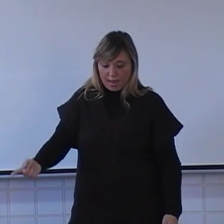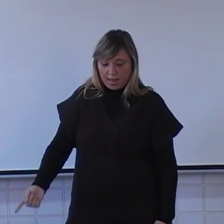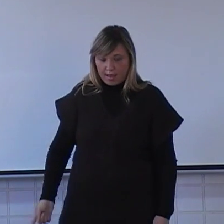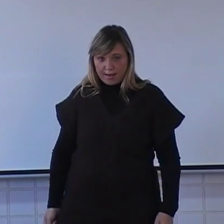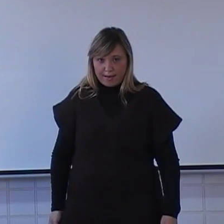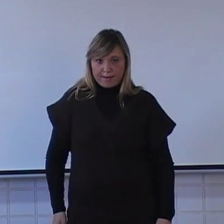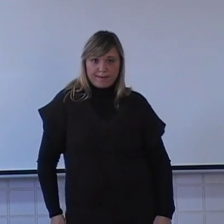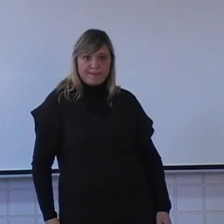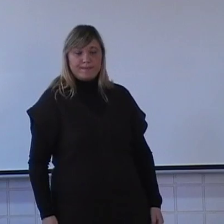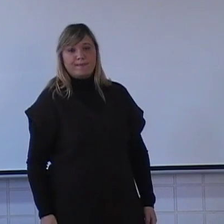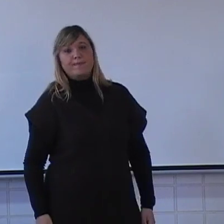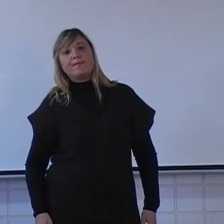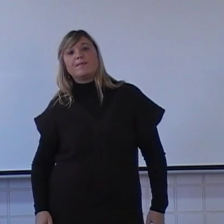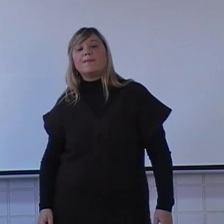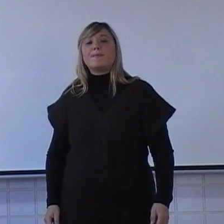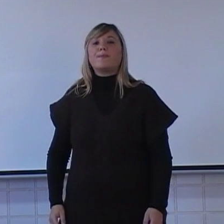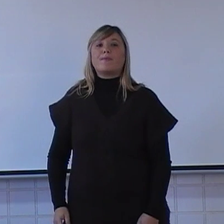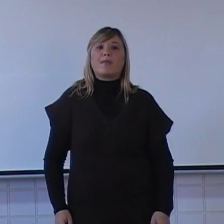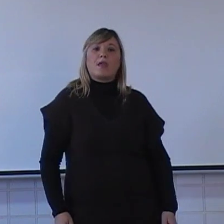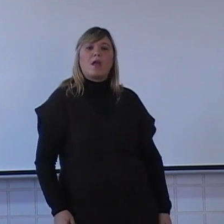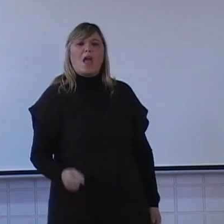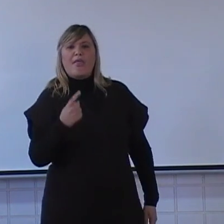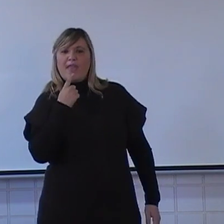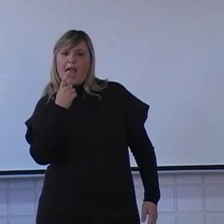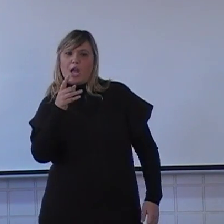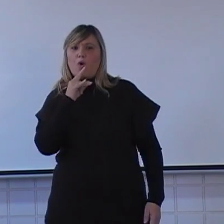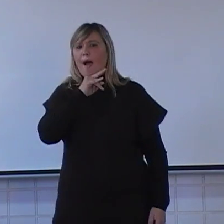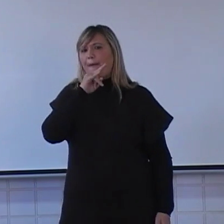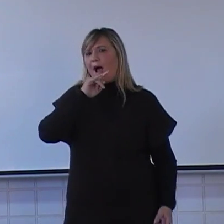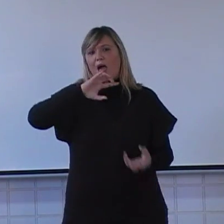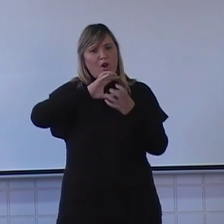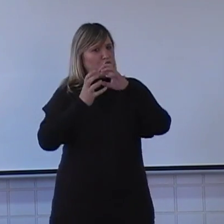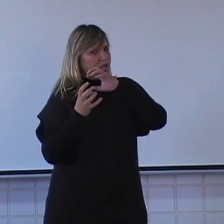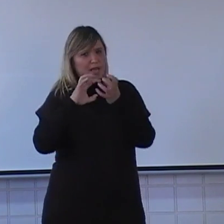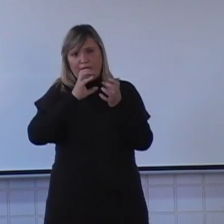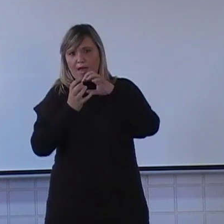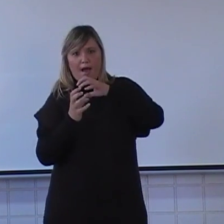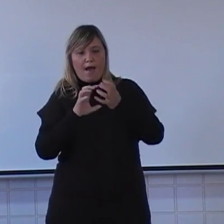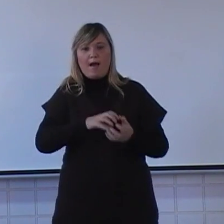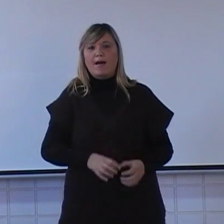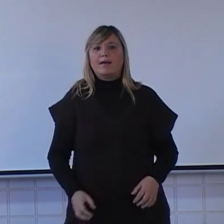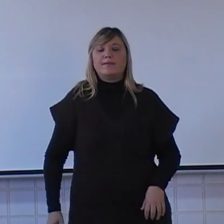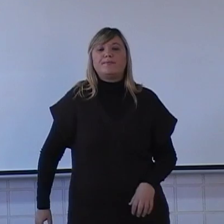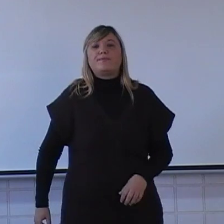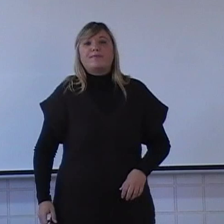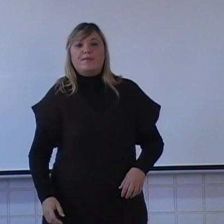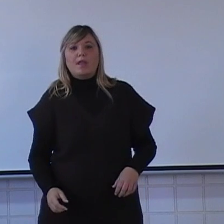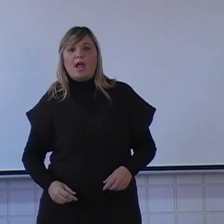Yeah I was waiting for you to